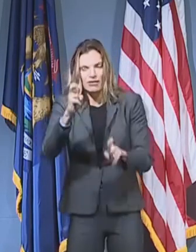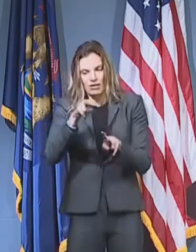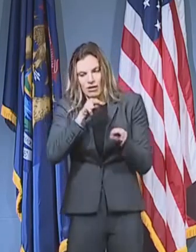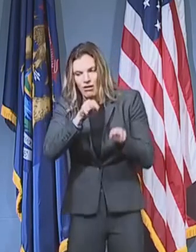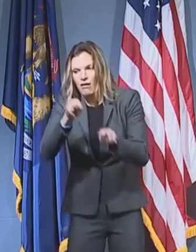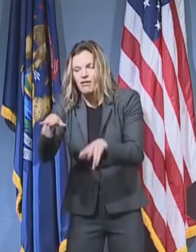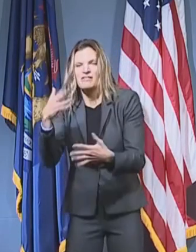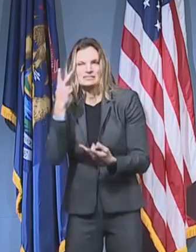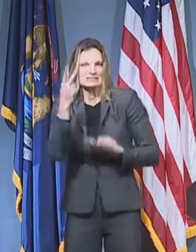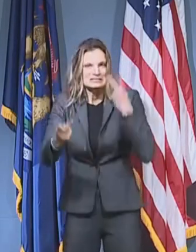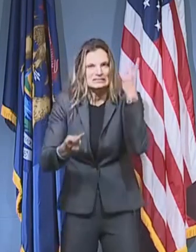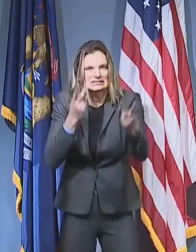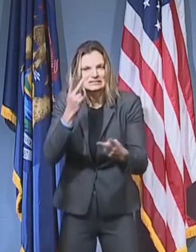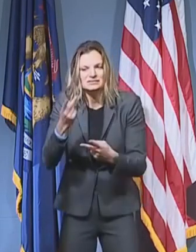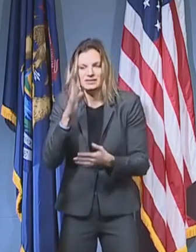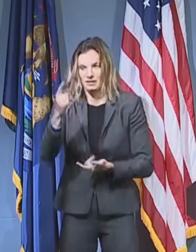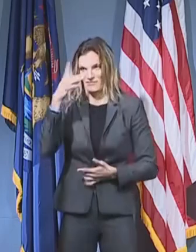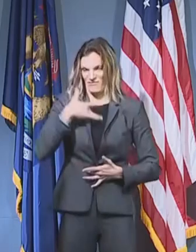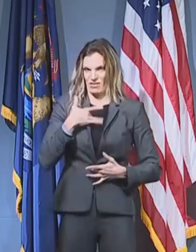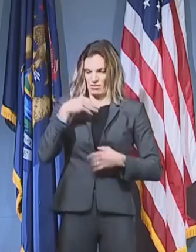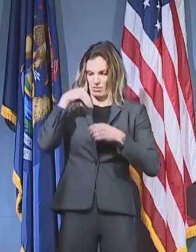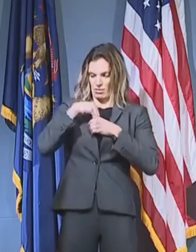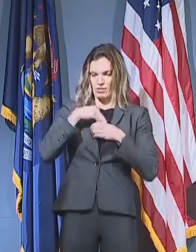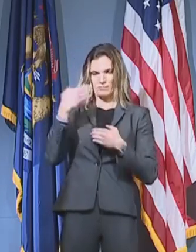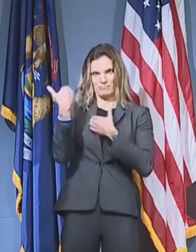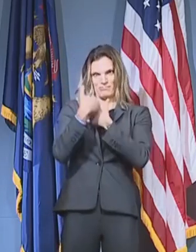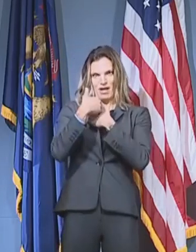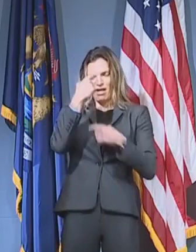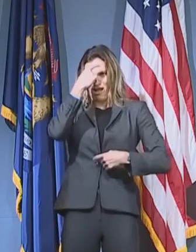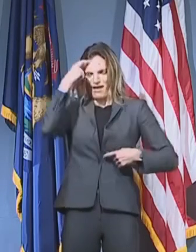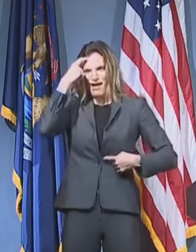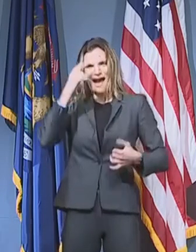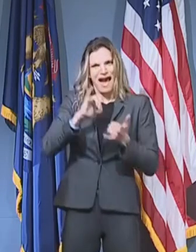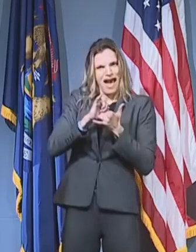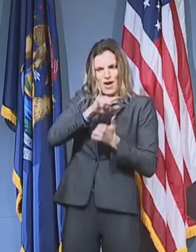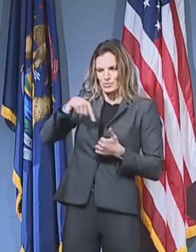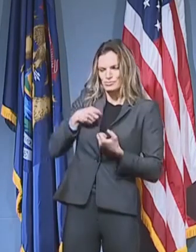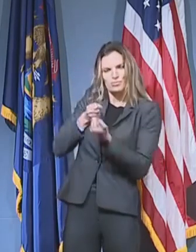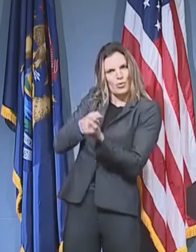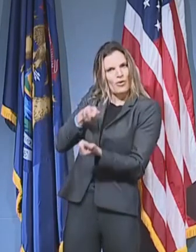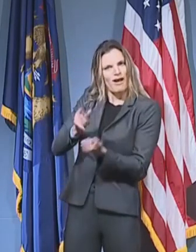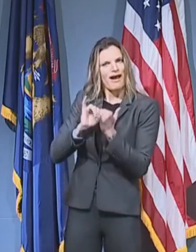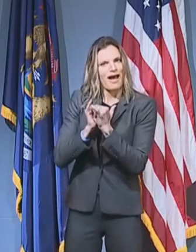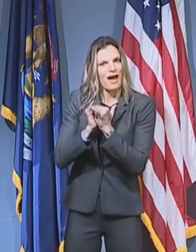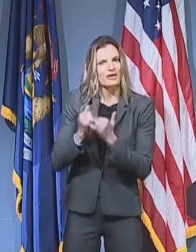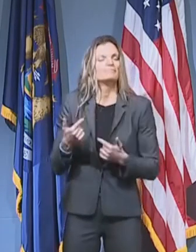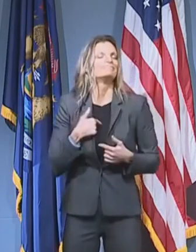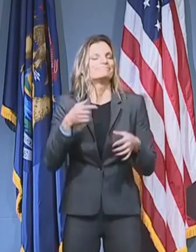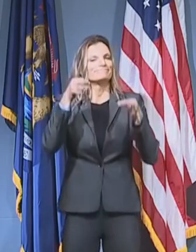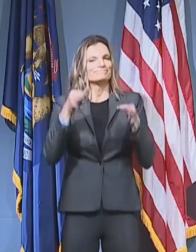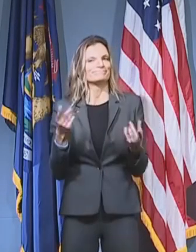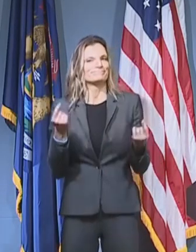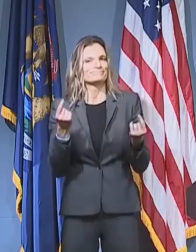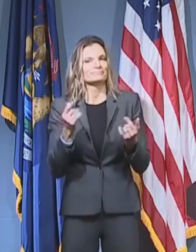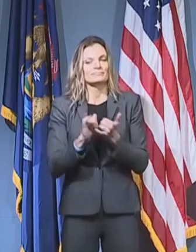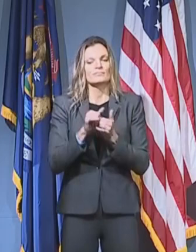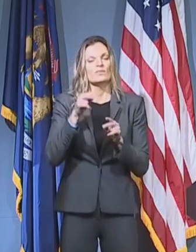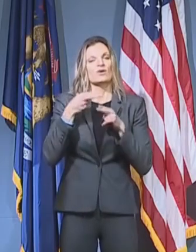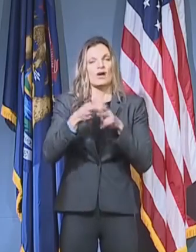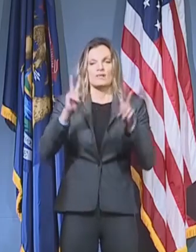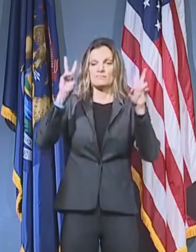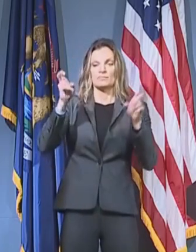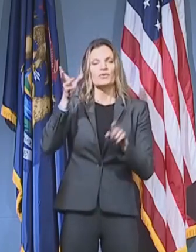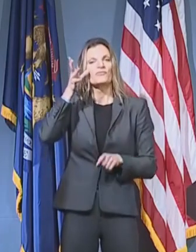have been showing up and putting their own health on the line to make sure the rest of us can stay safe. And so that's why today we are launching Michigan's Futures for